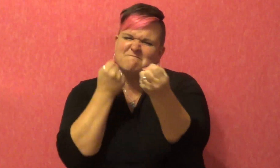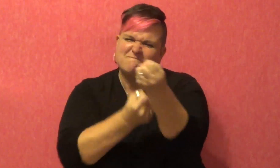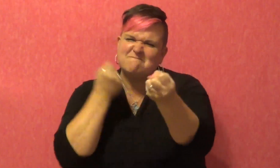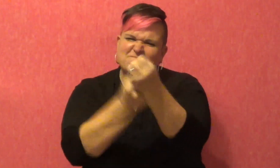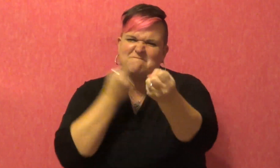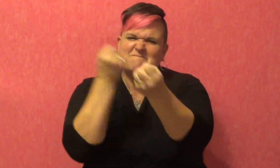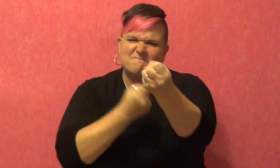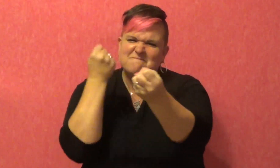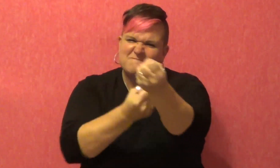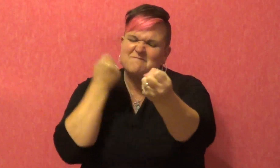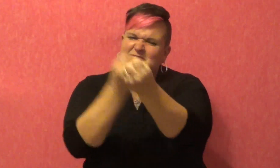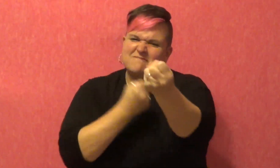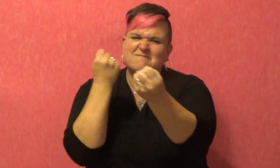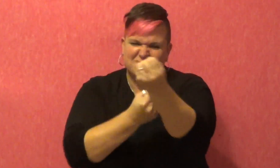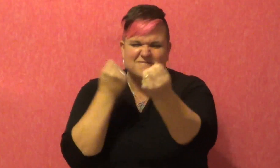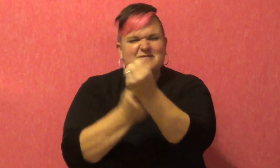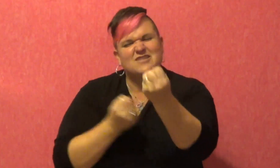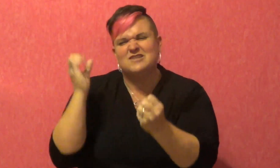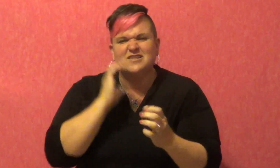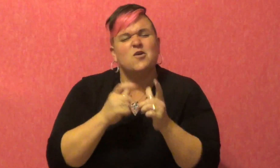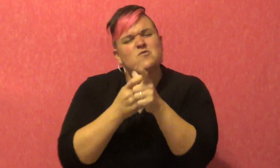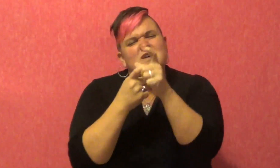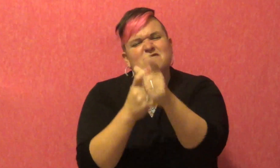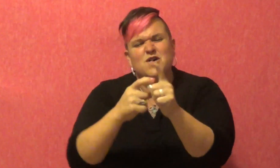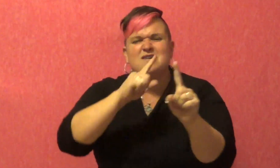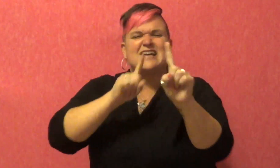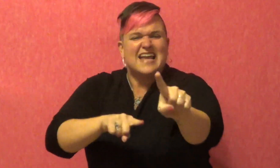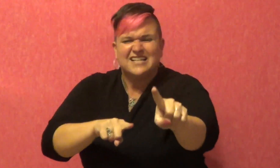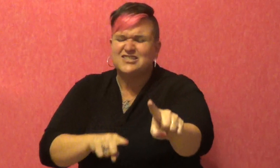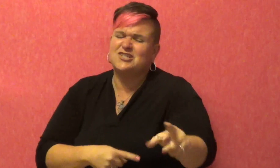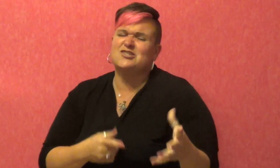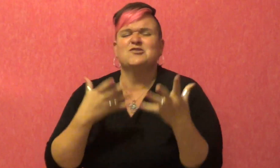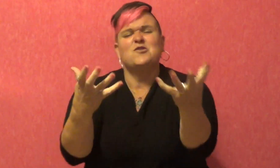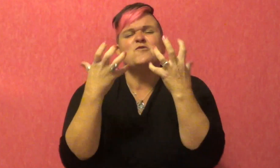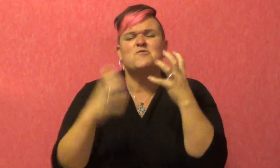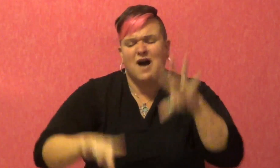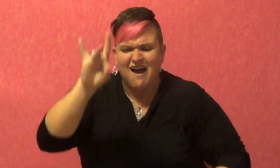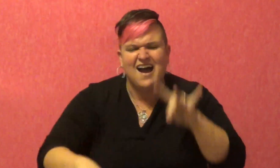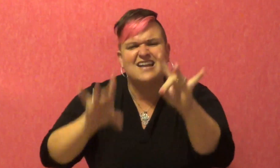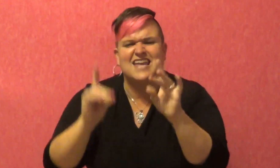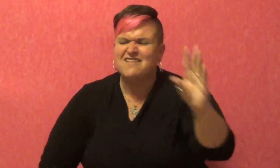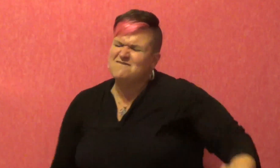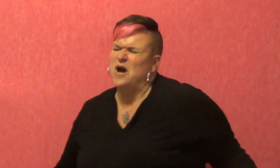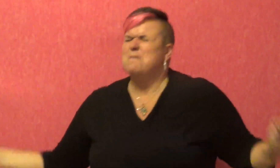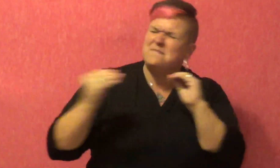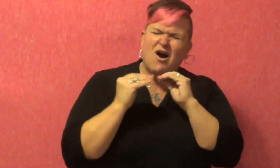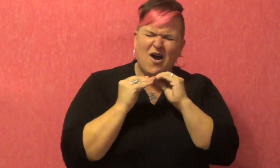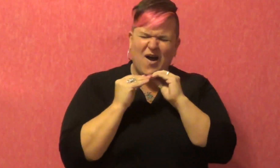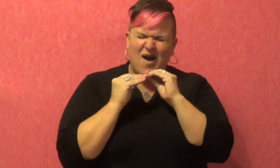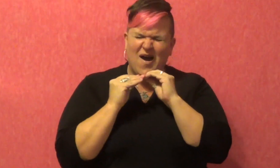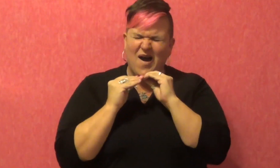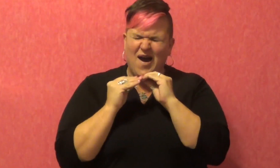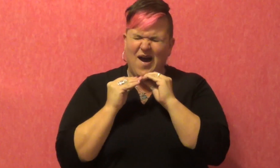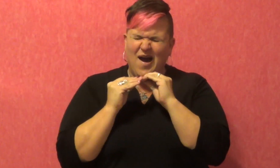hope,